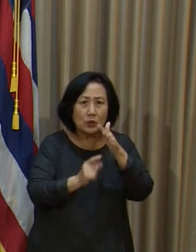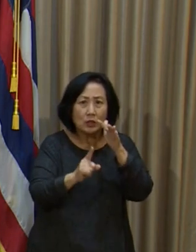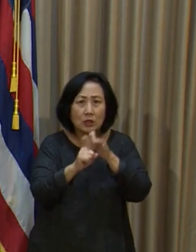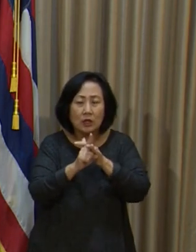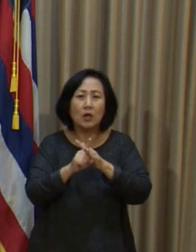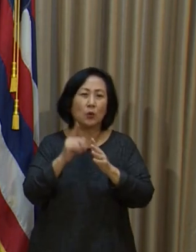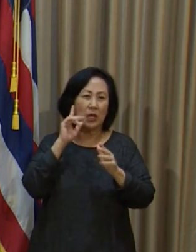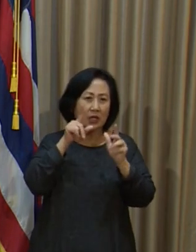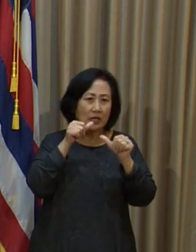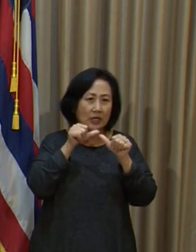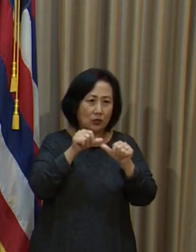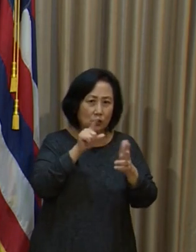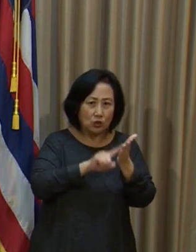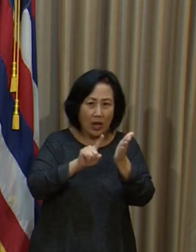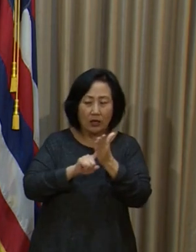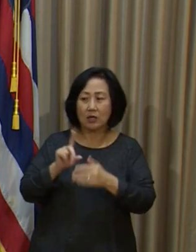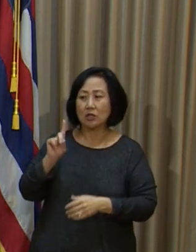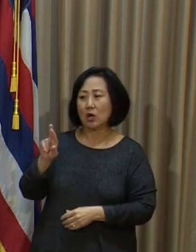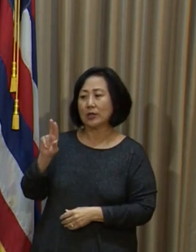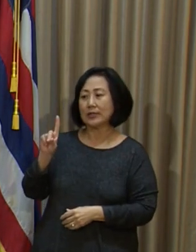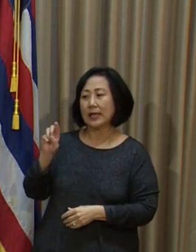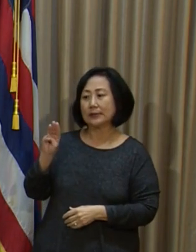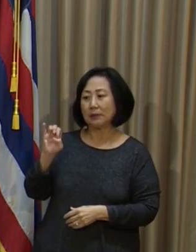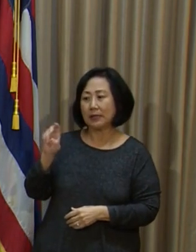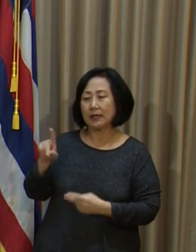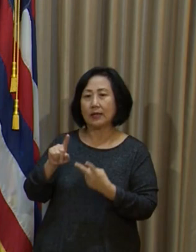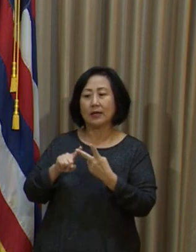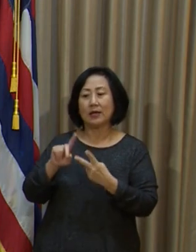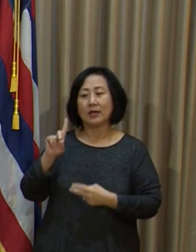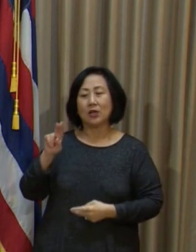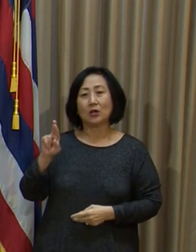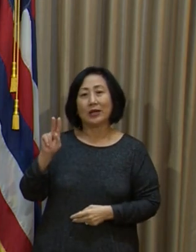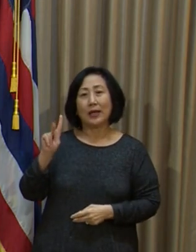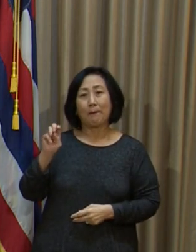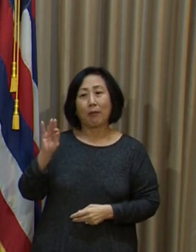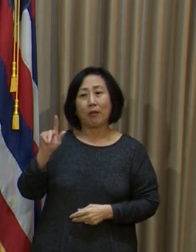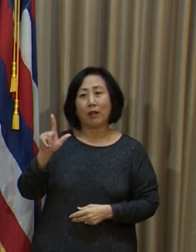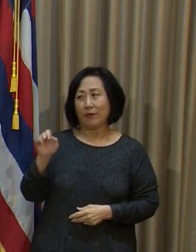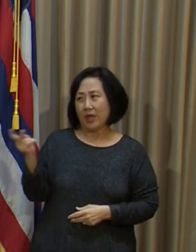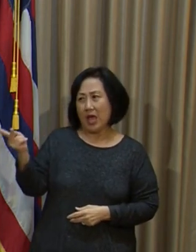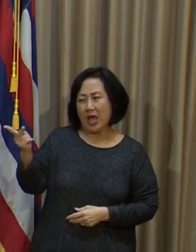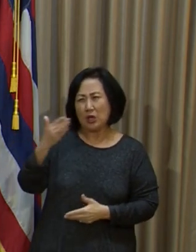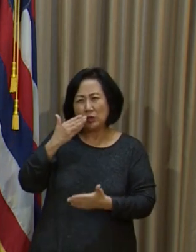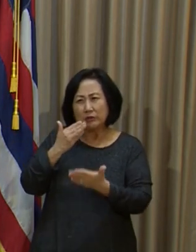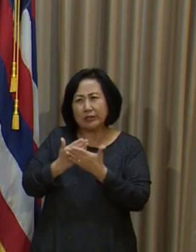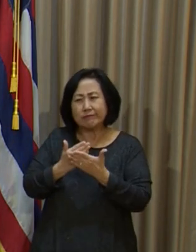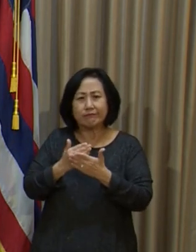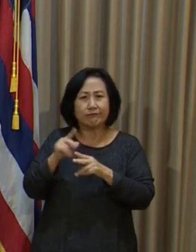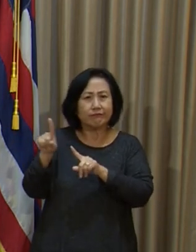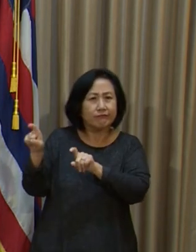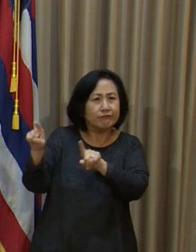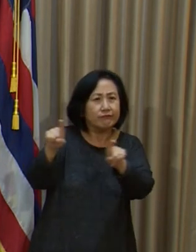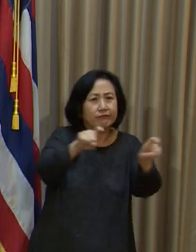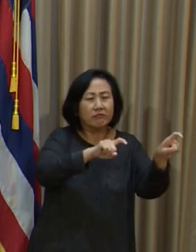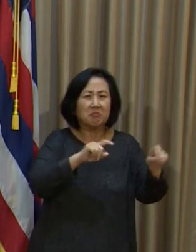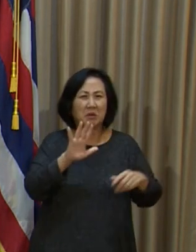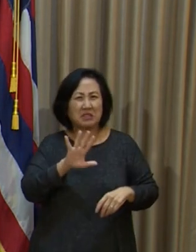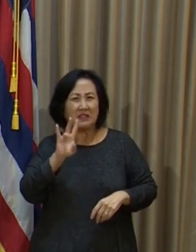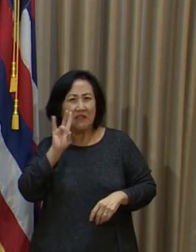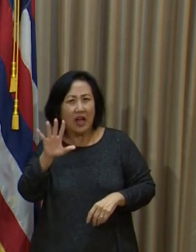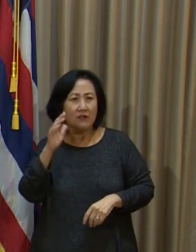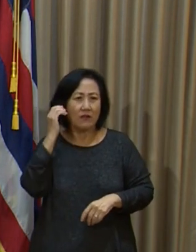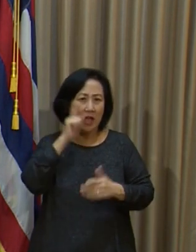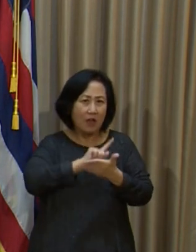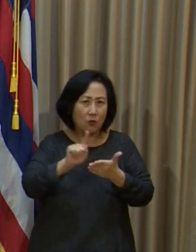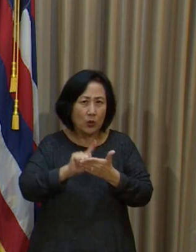and Dr. Campbell, they've been able to have a good surveying program. I think they do about 75 surveys a week, 300